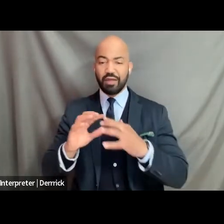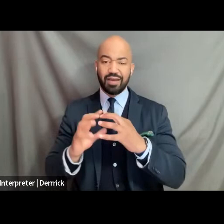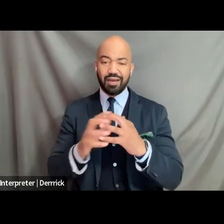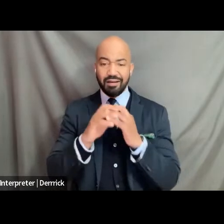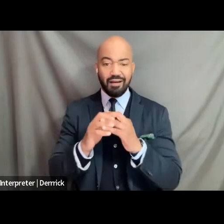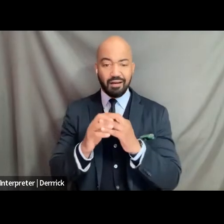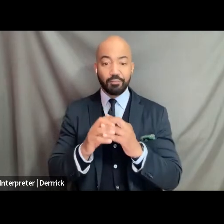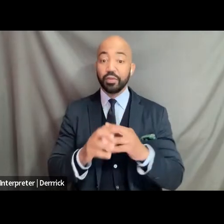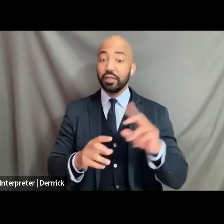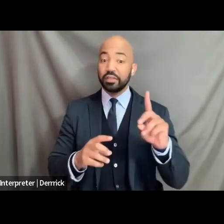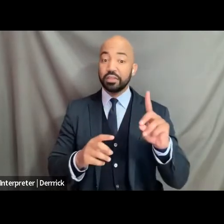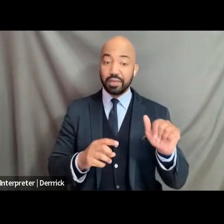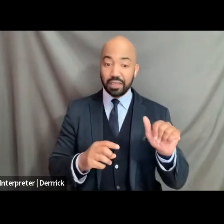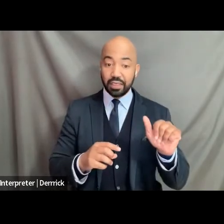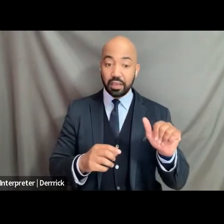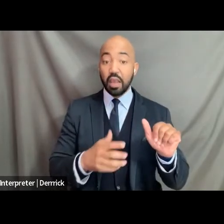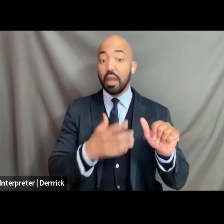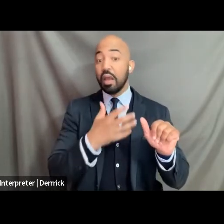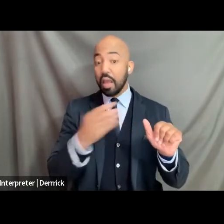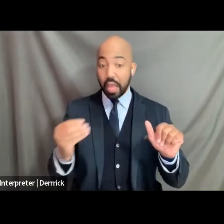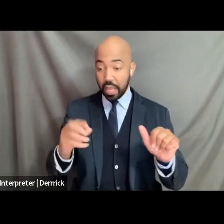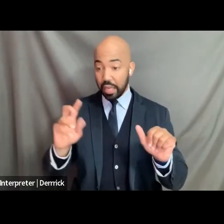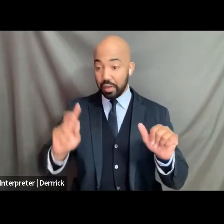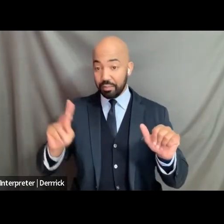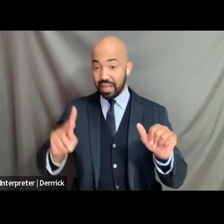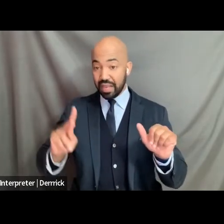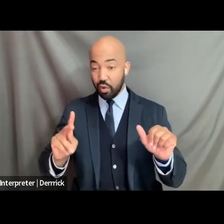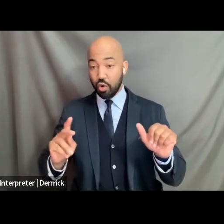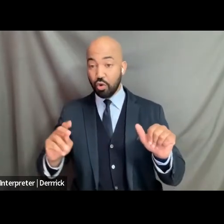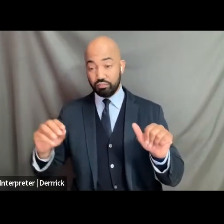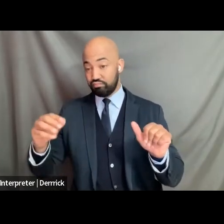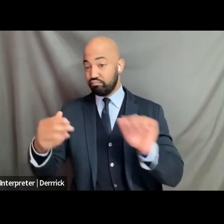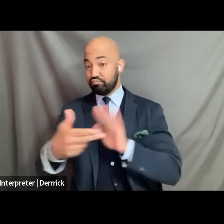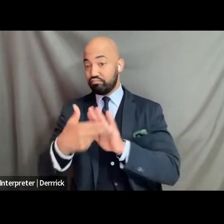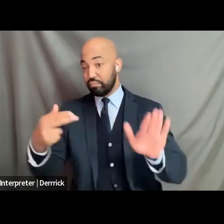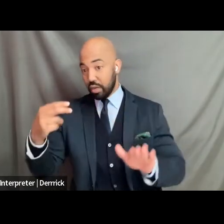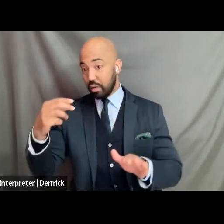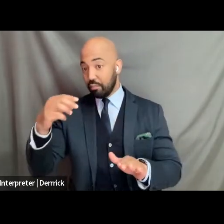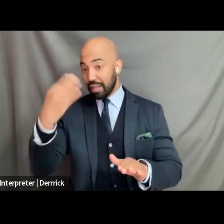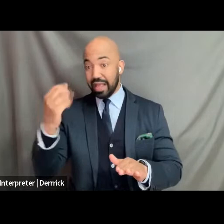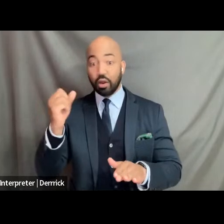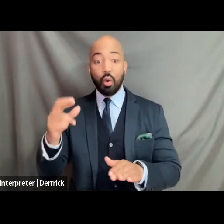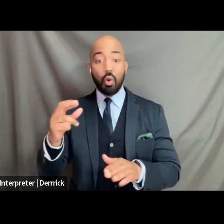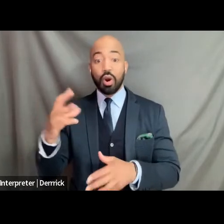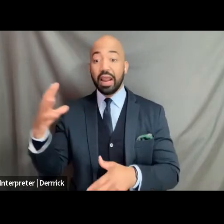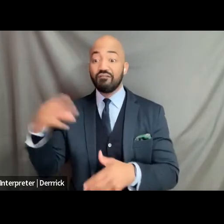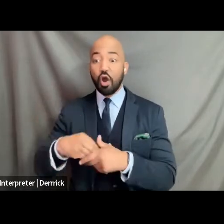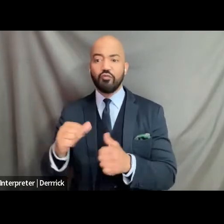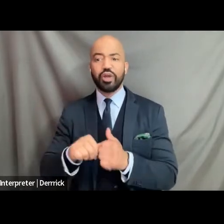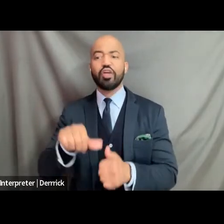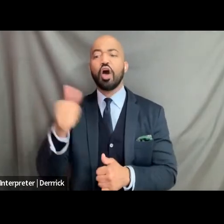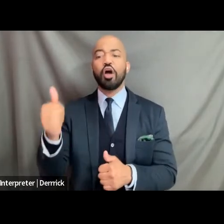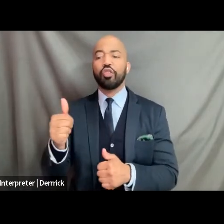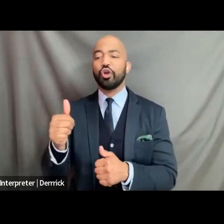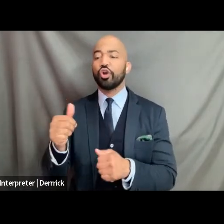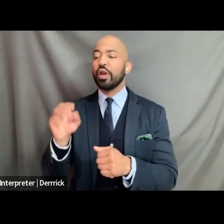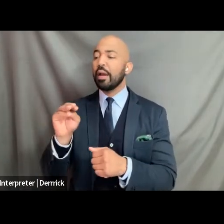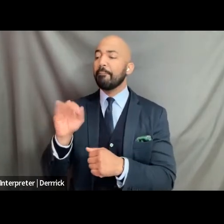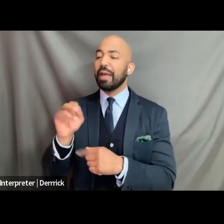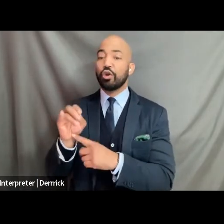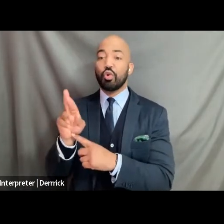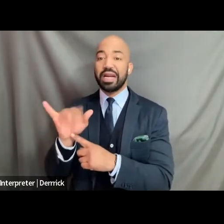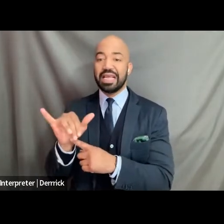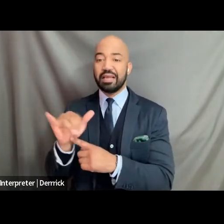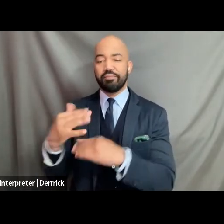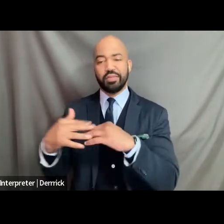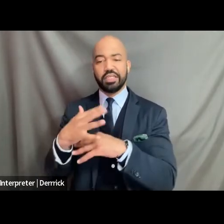identities of disability and those who also identify as being black or a part of another minority or indigenous group of people